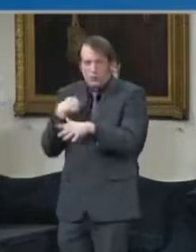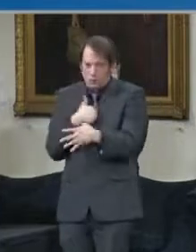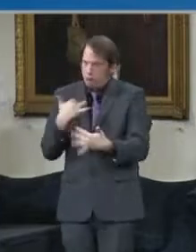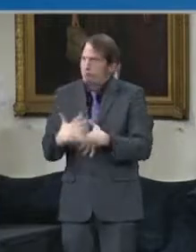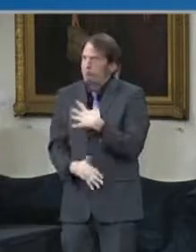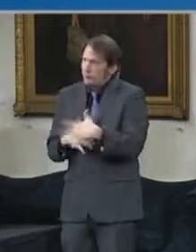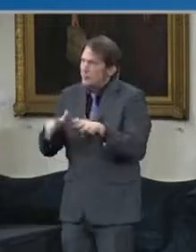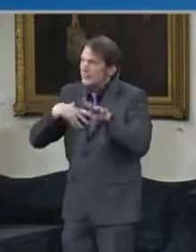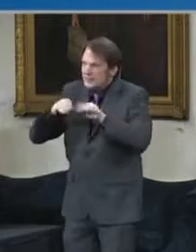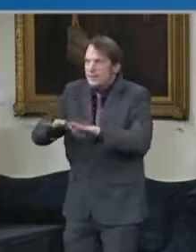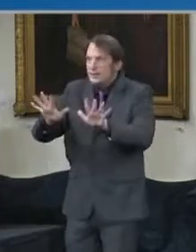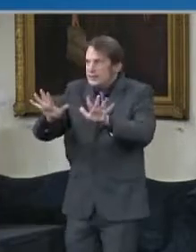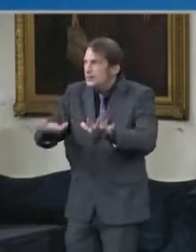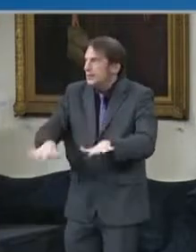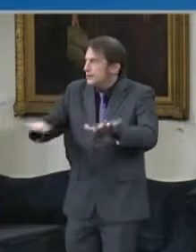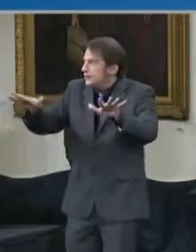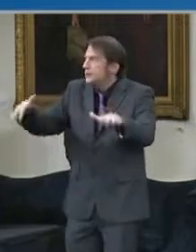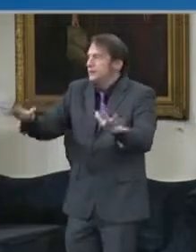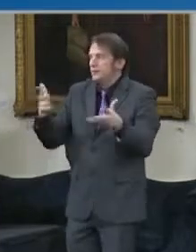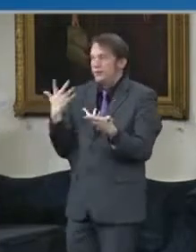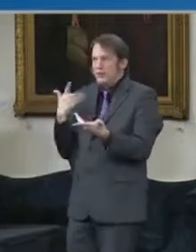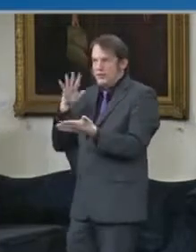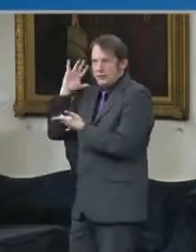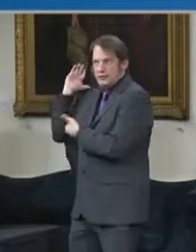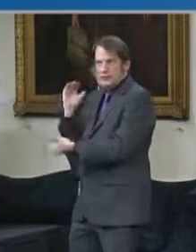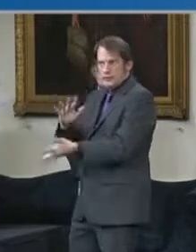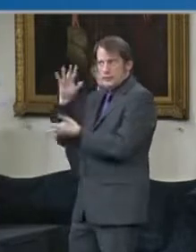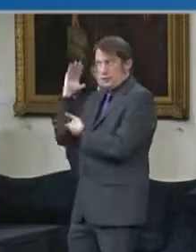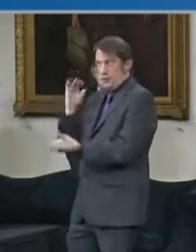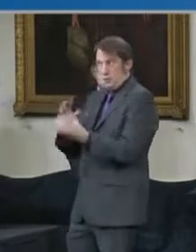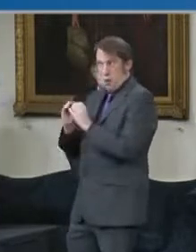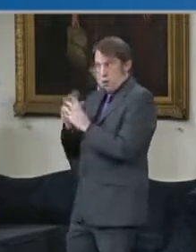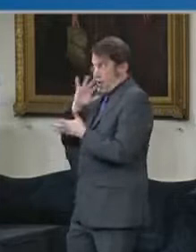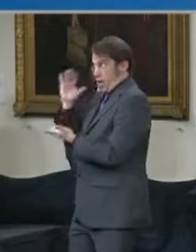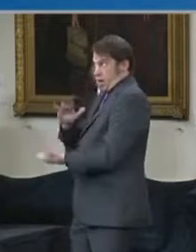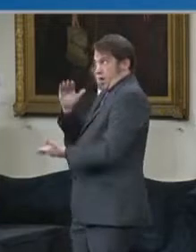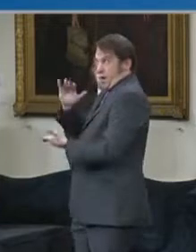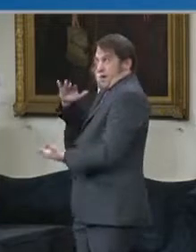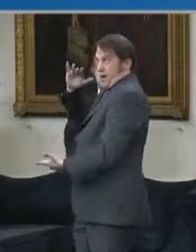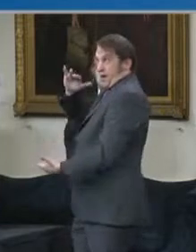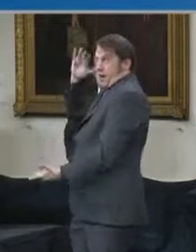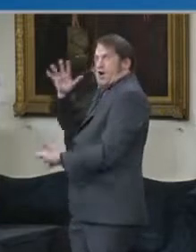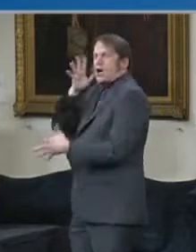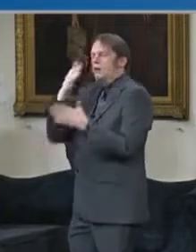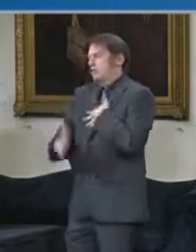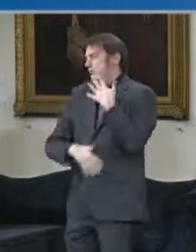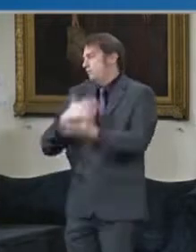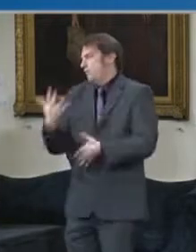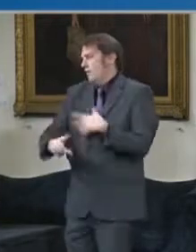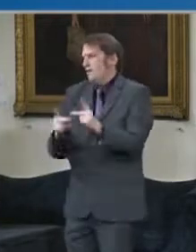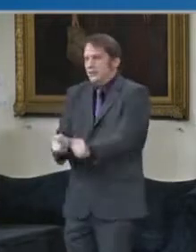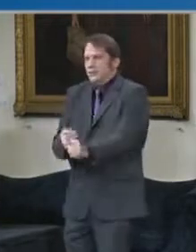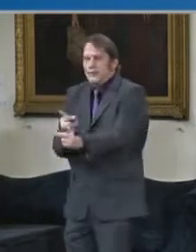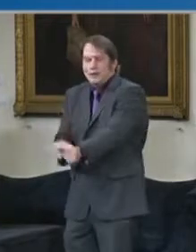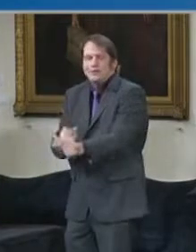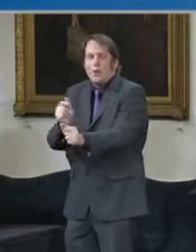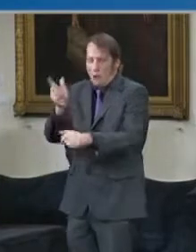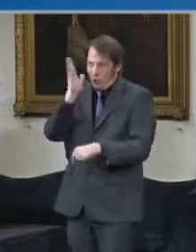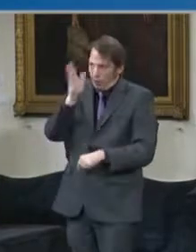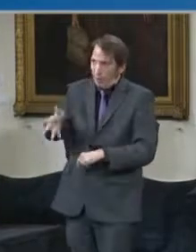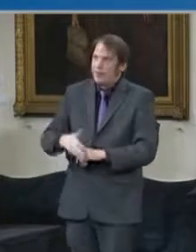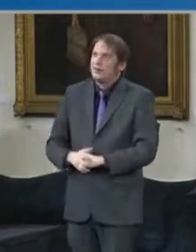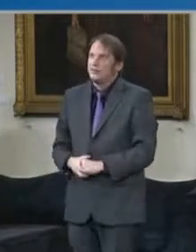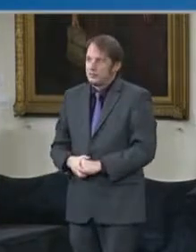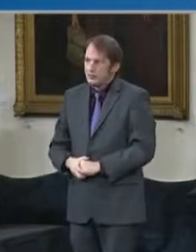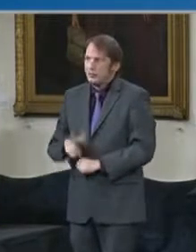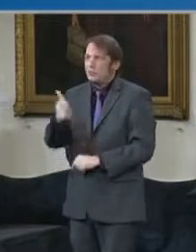becomes available, we will work quickly as possible to support the administration of these vaccines. Please call 1 8 8